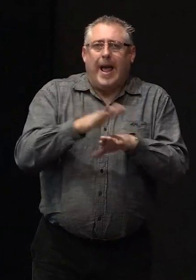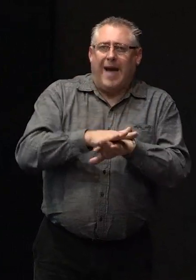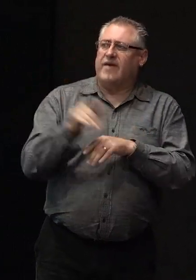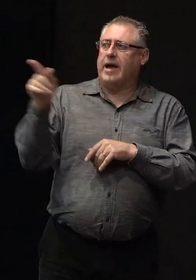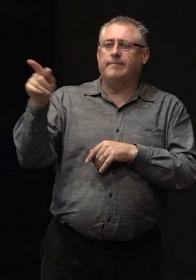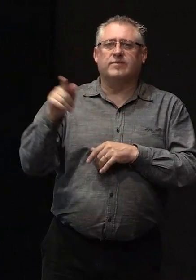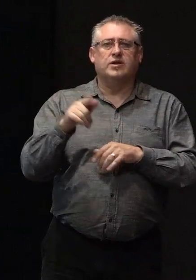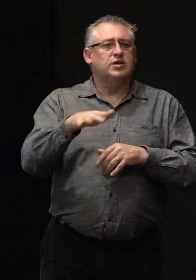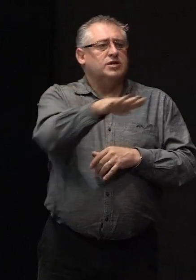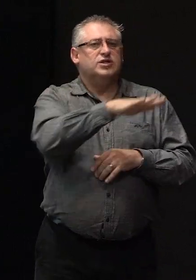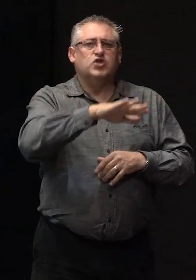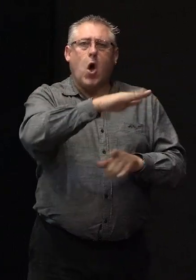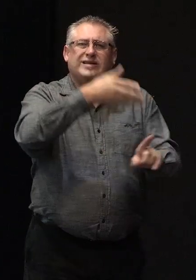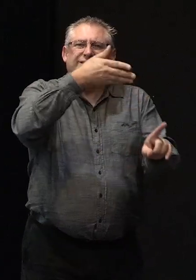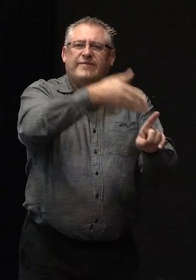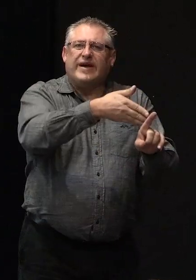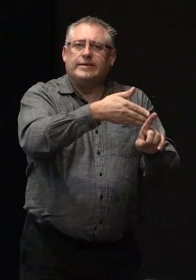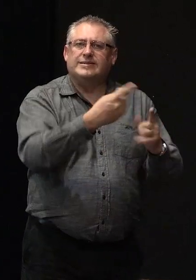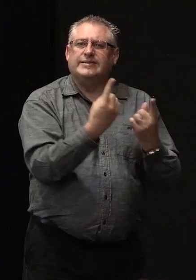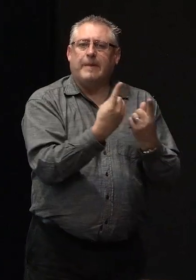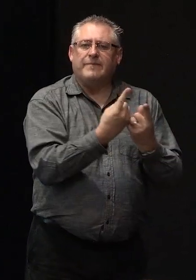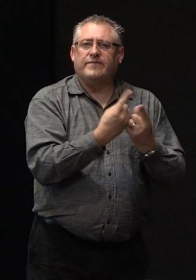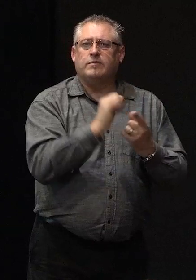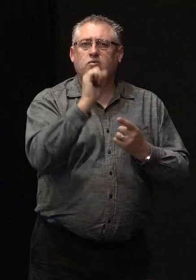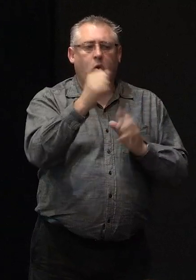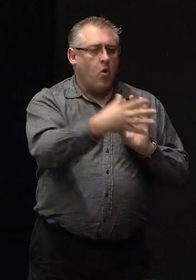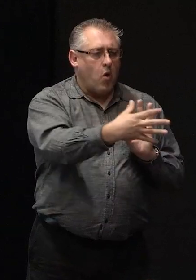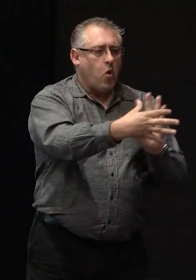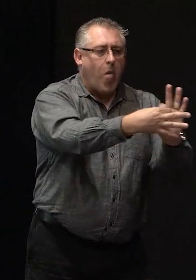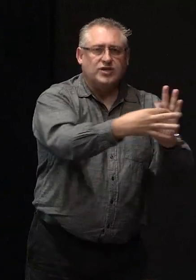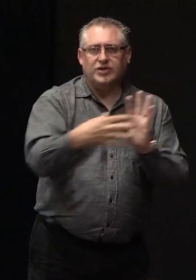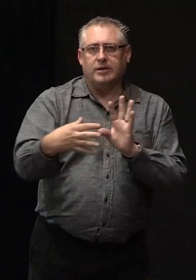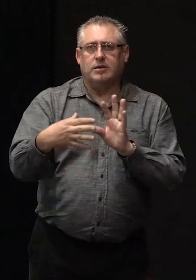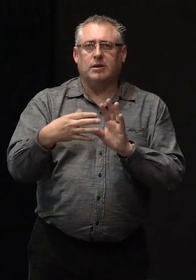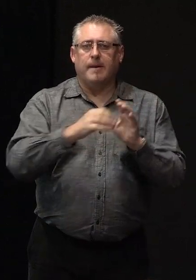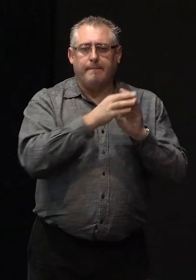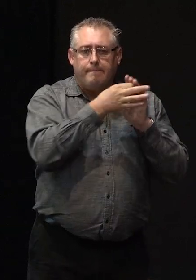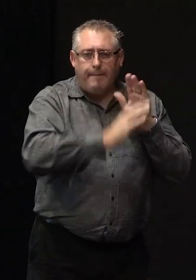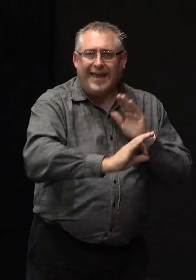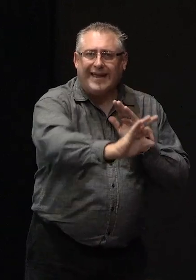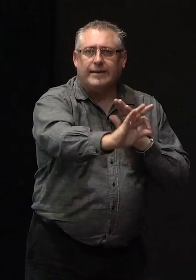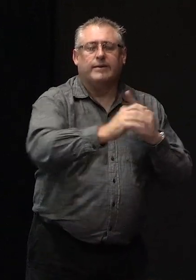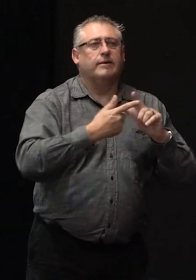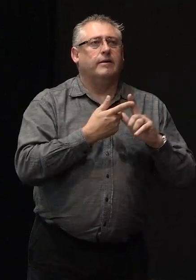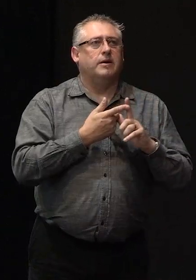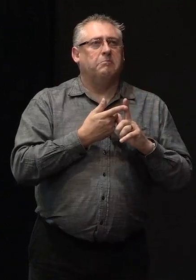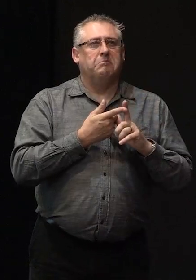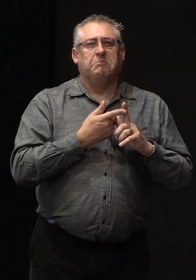the site specific stuff you know like your connections to plumbing and